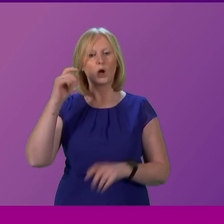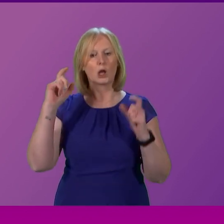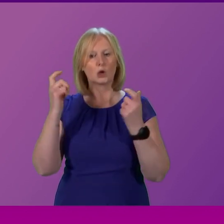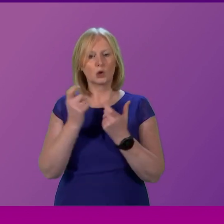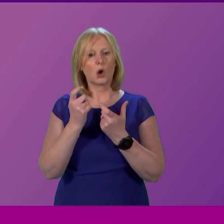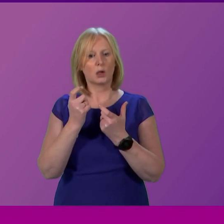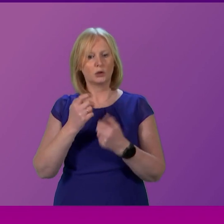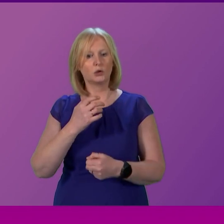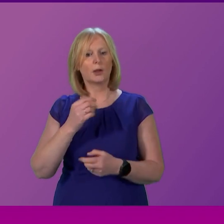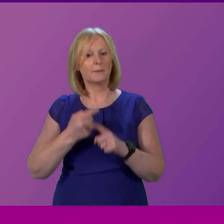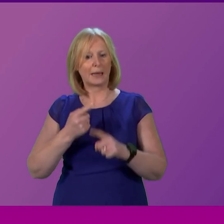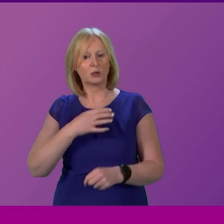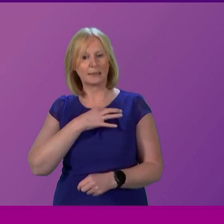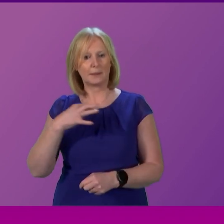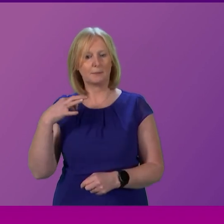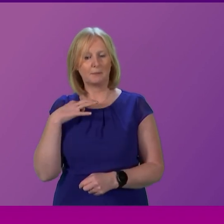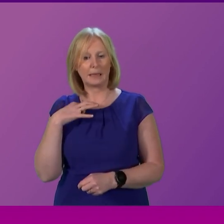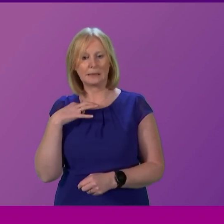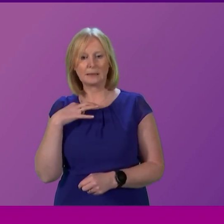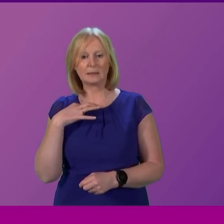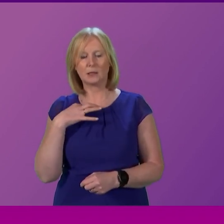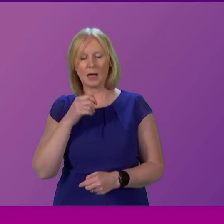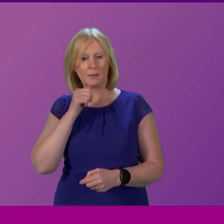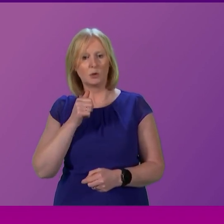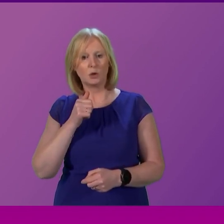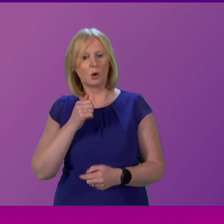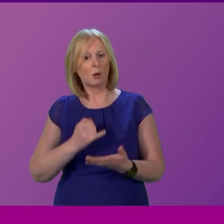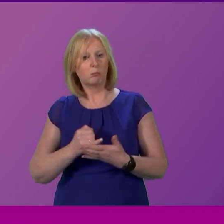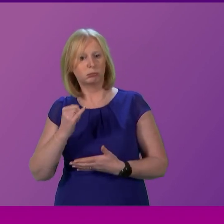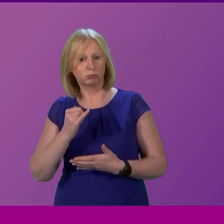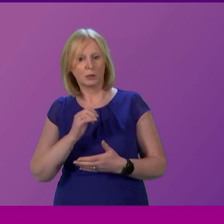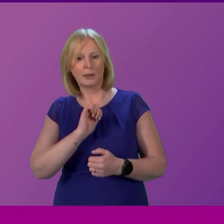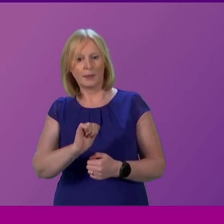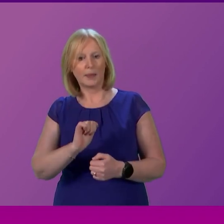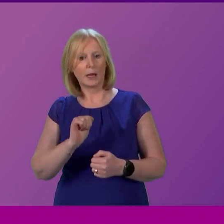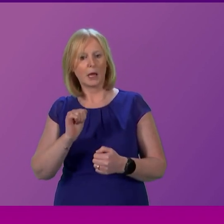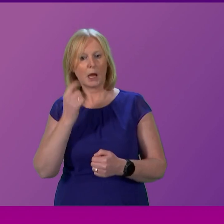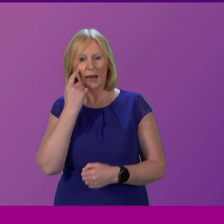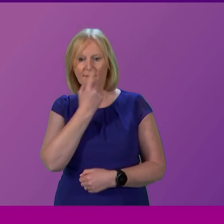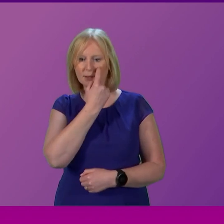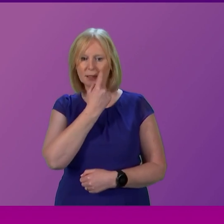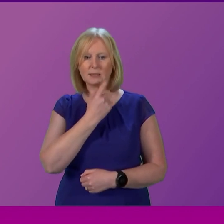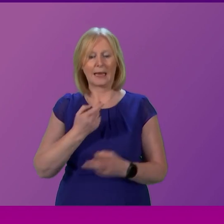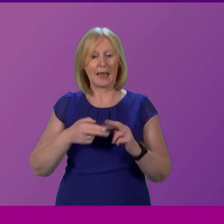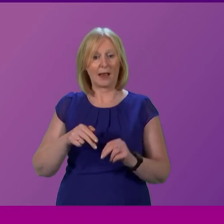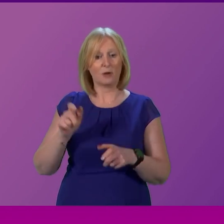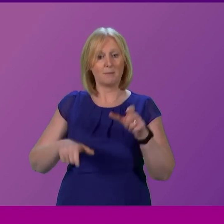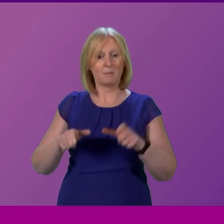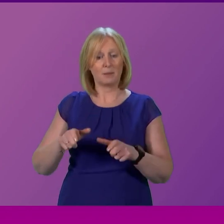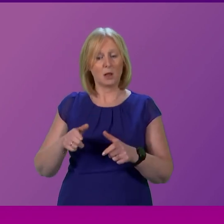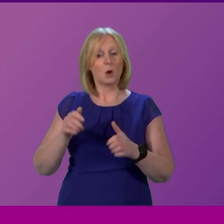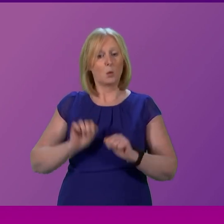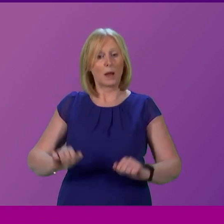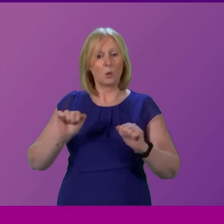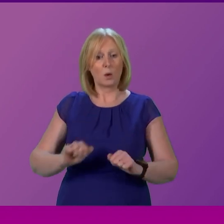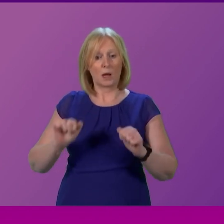underlying premise I don't think any of us would that if patients are waiting excessively long periods for care then they will